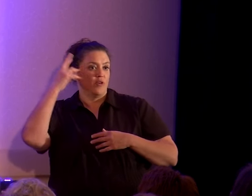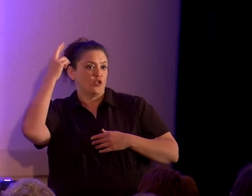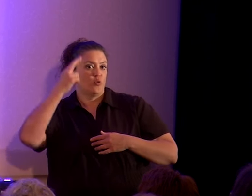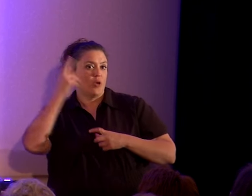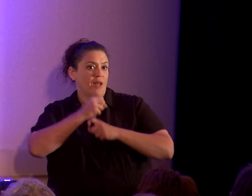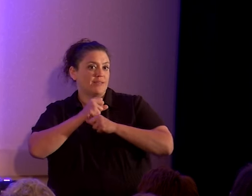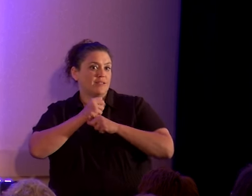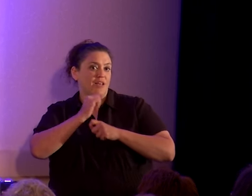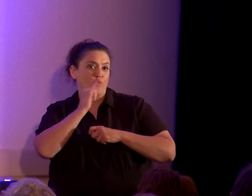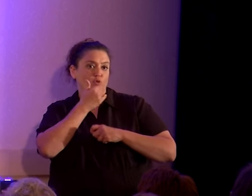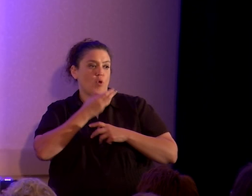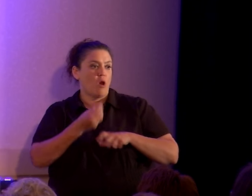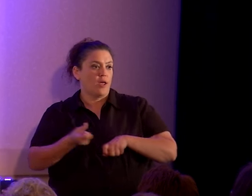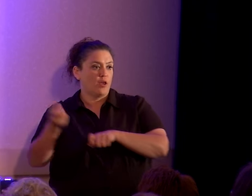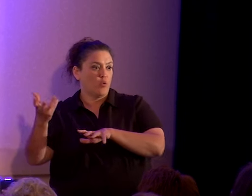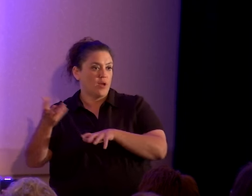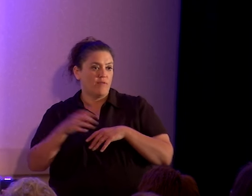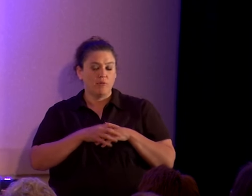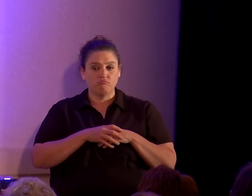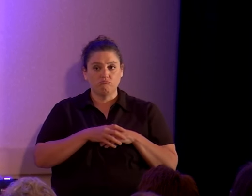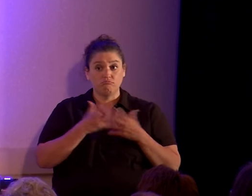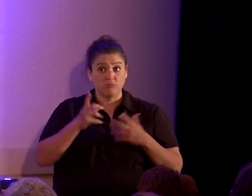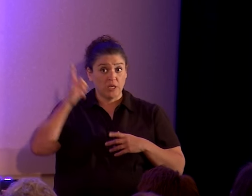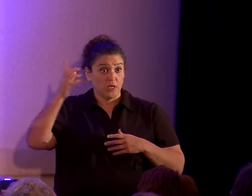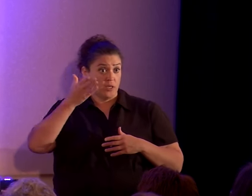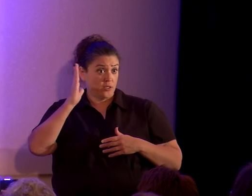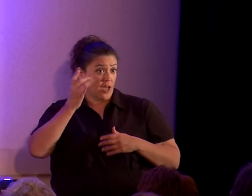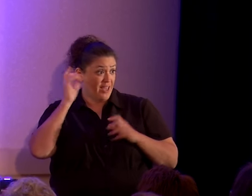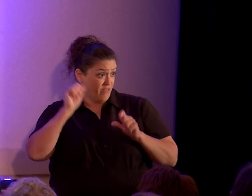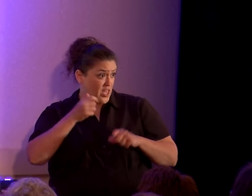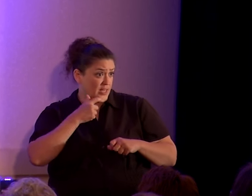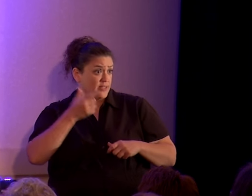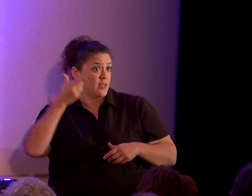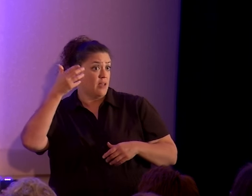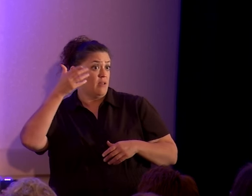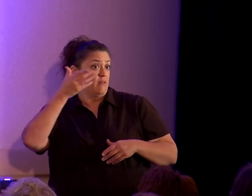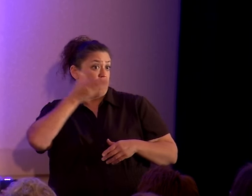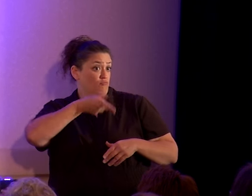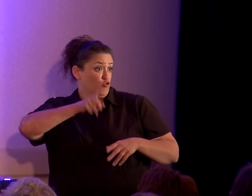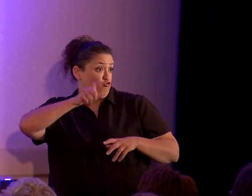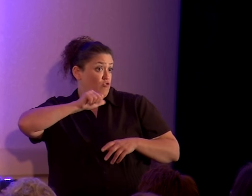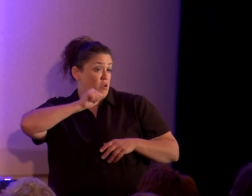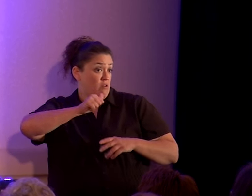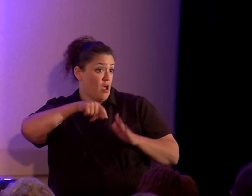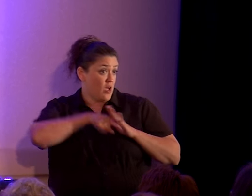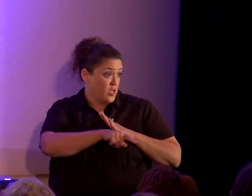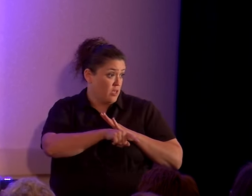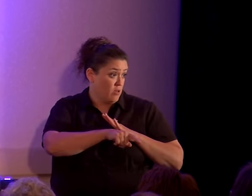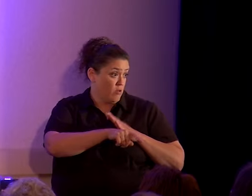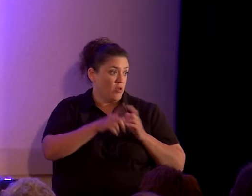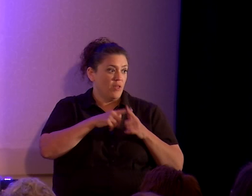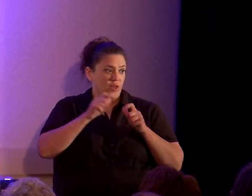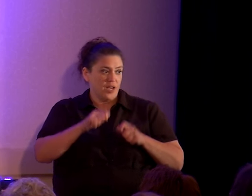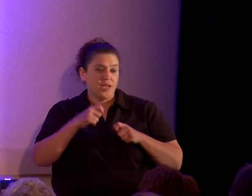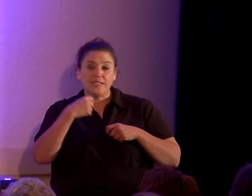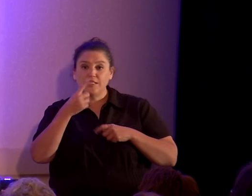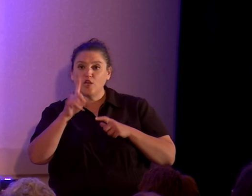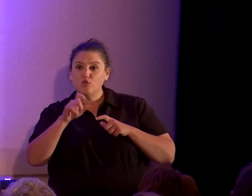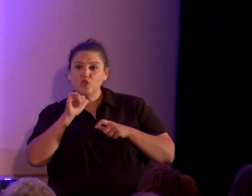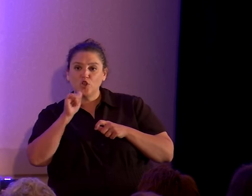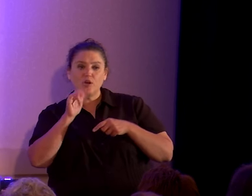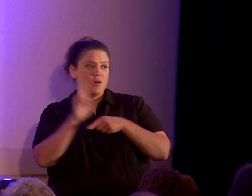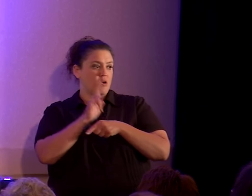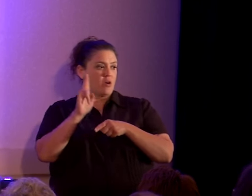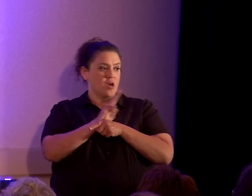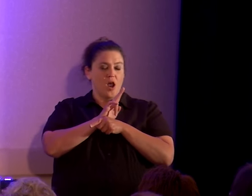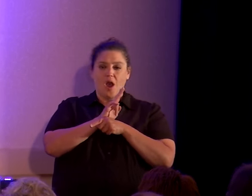was wrong. Get rid of it. He's God. If he can say, thou shalt not kill and thou shalt not wear polycotton blends, he can certainly say, thou